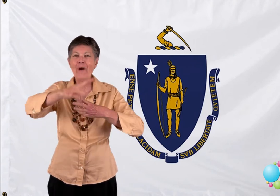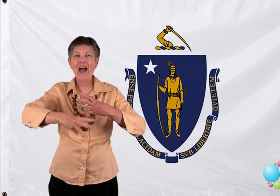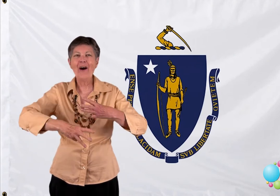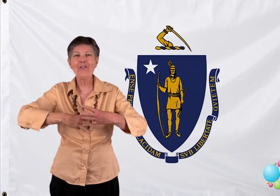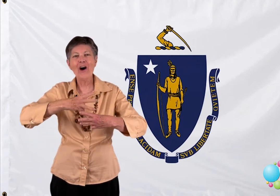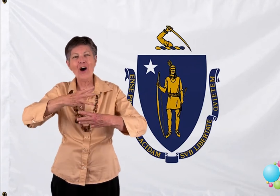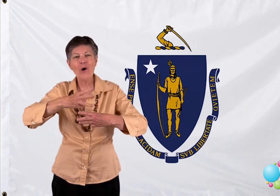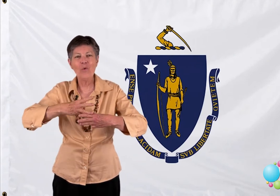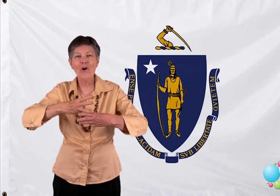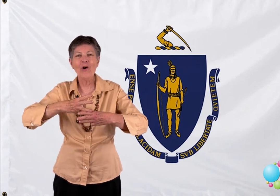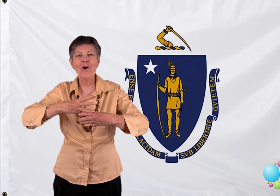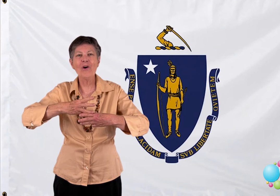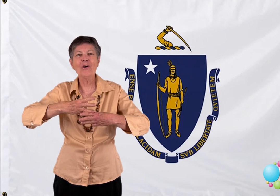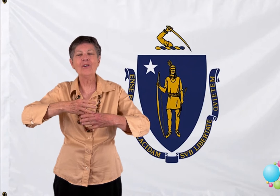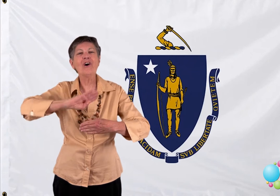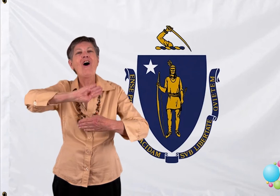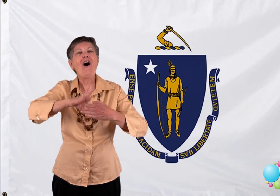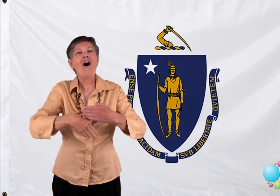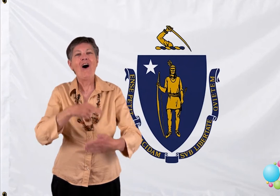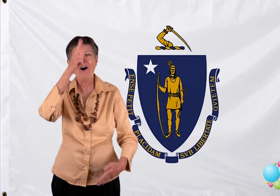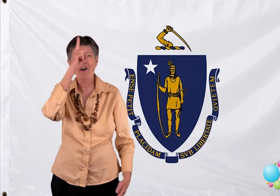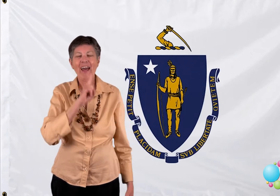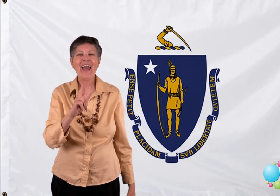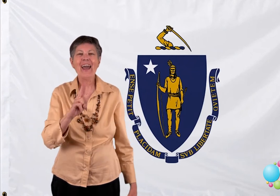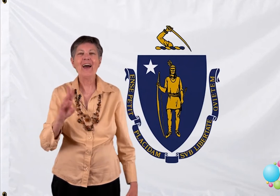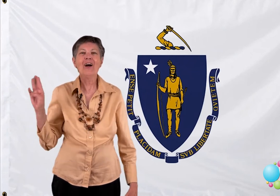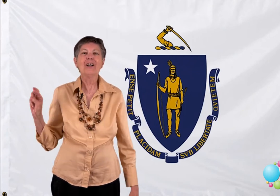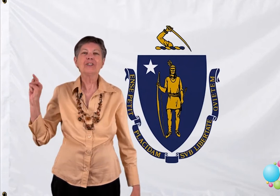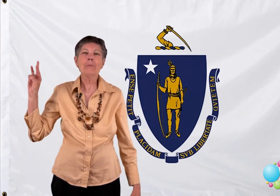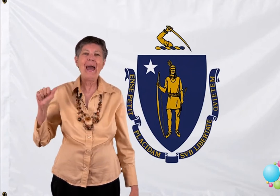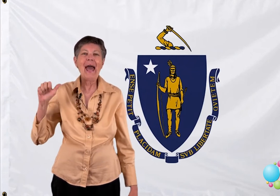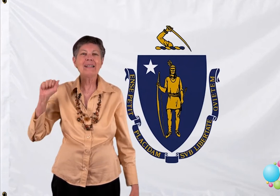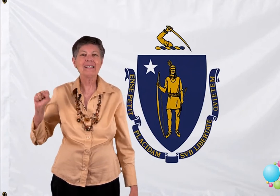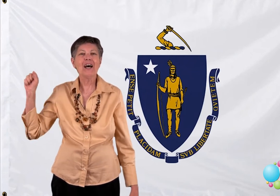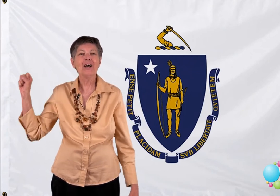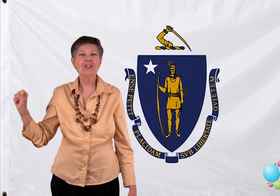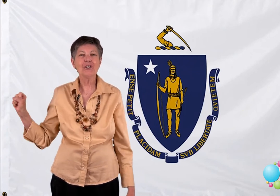unfurled. hail to Massachusetts,